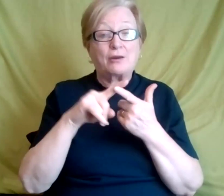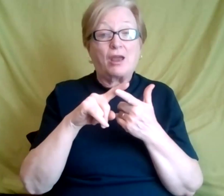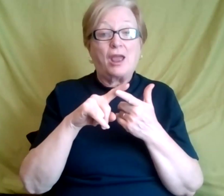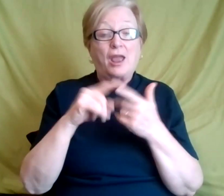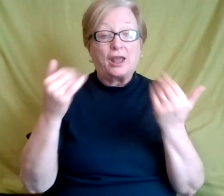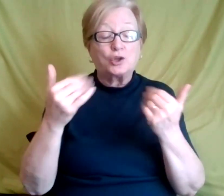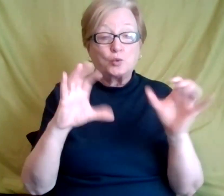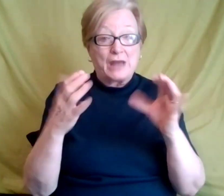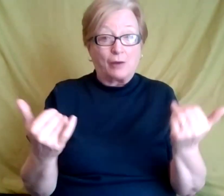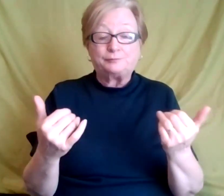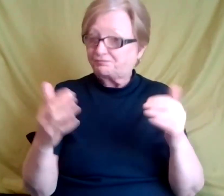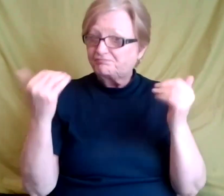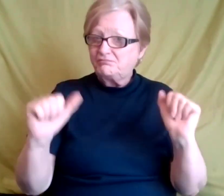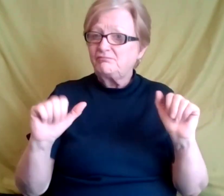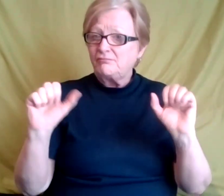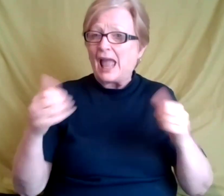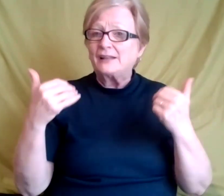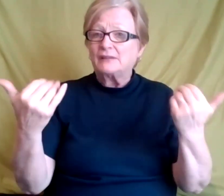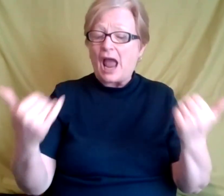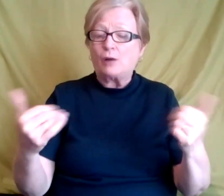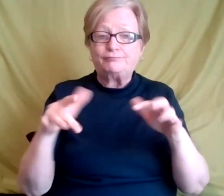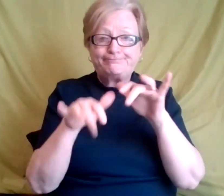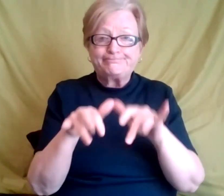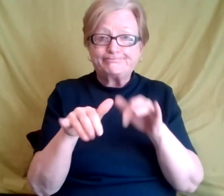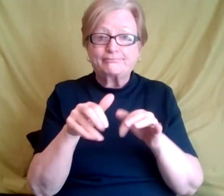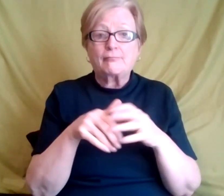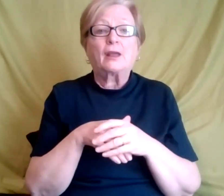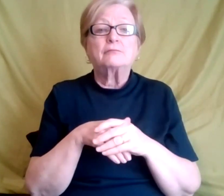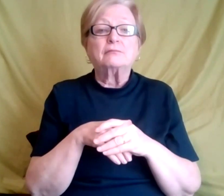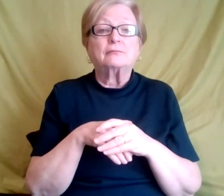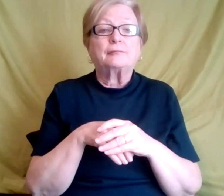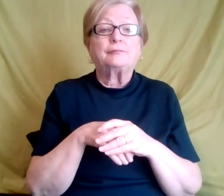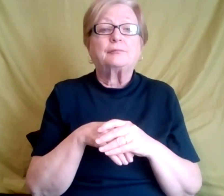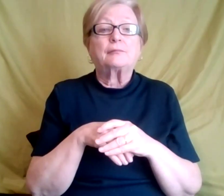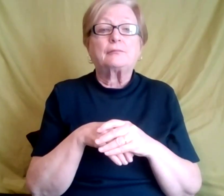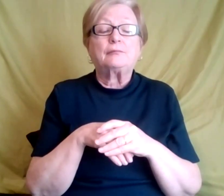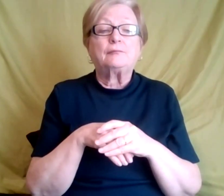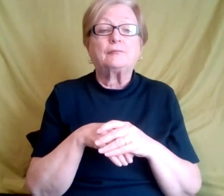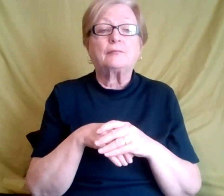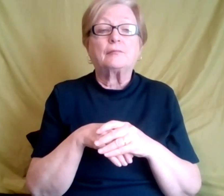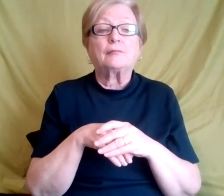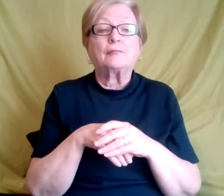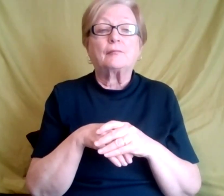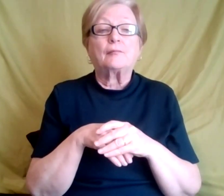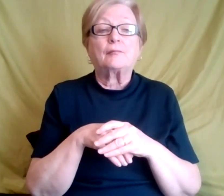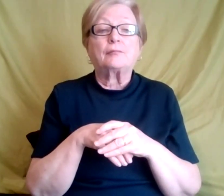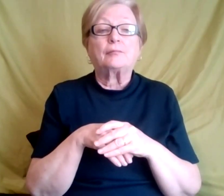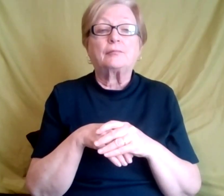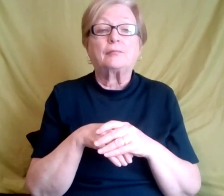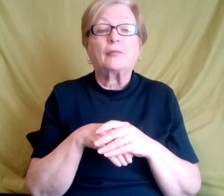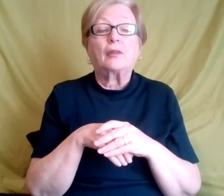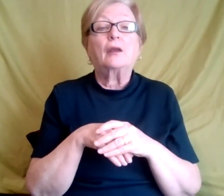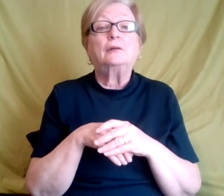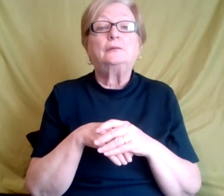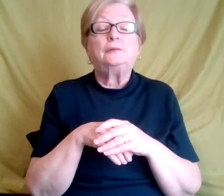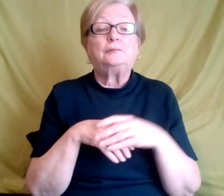now or just, okay. Um, let me, oh my gosh, again, again, the, the, the, the, like I